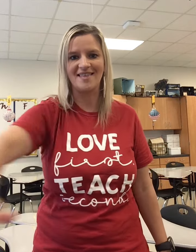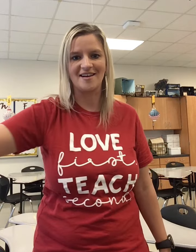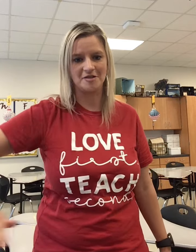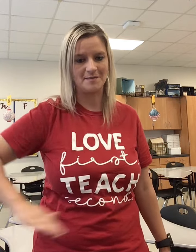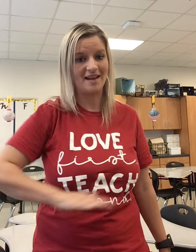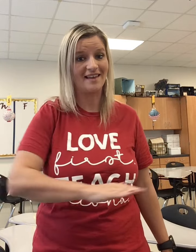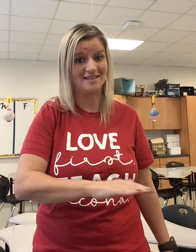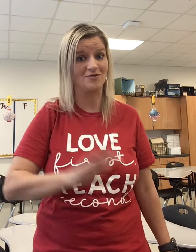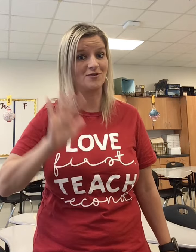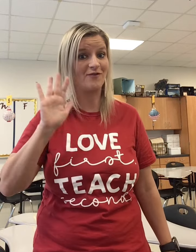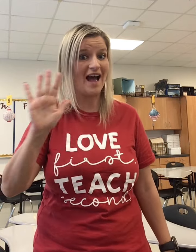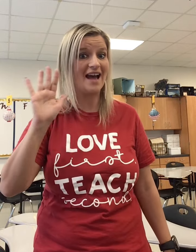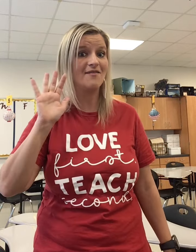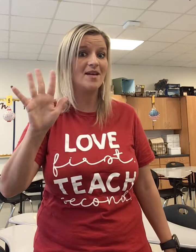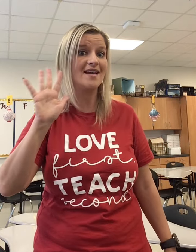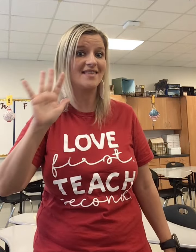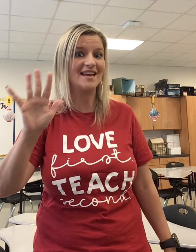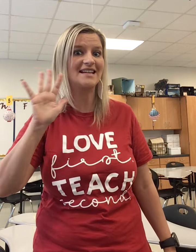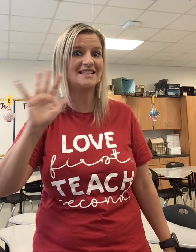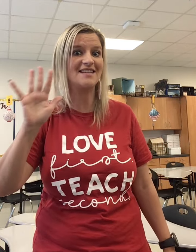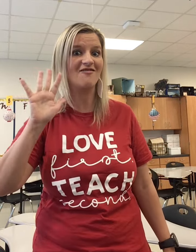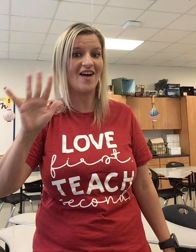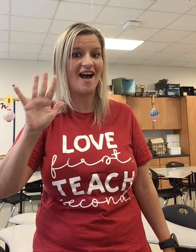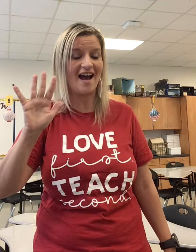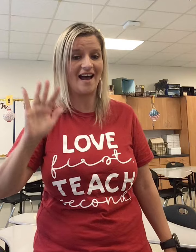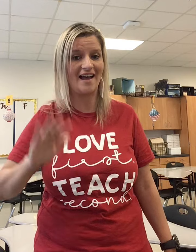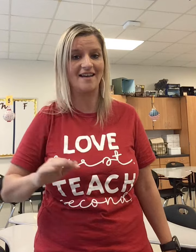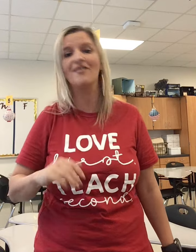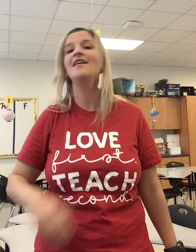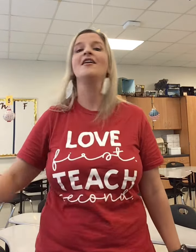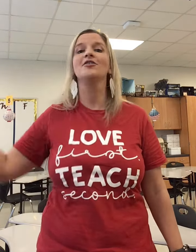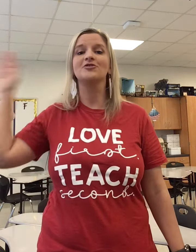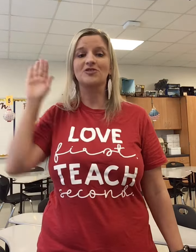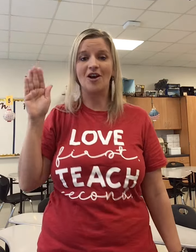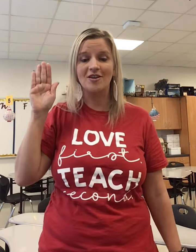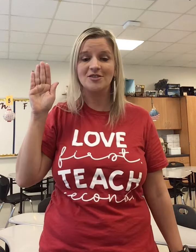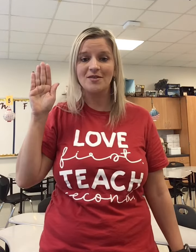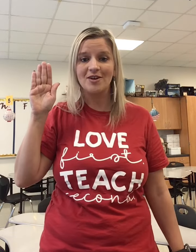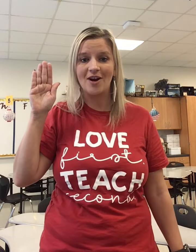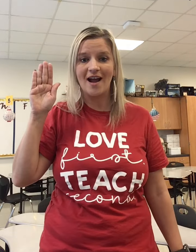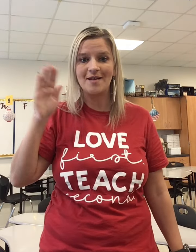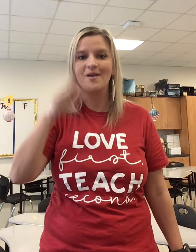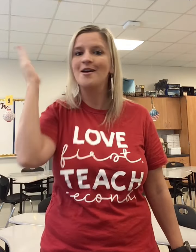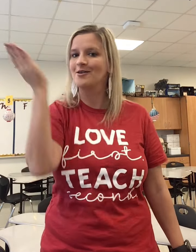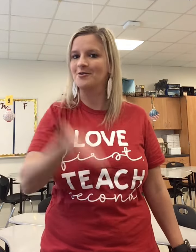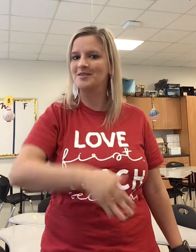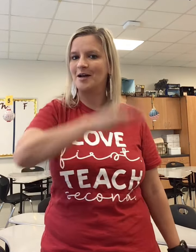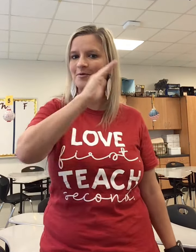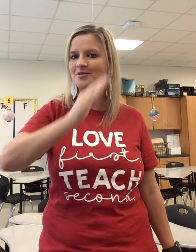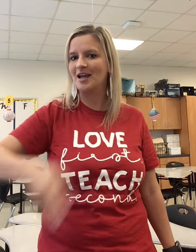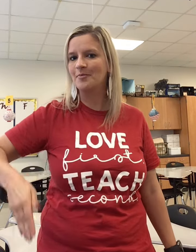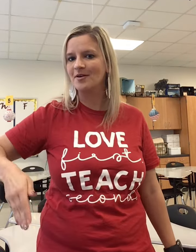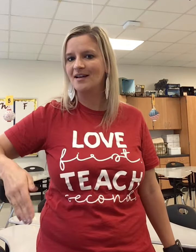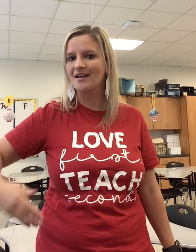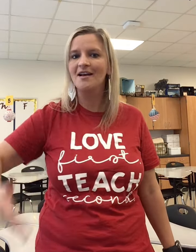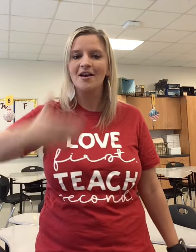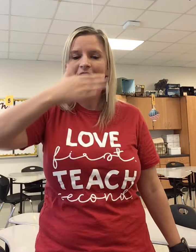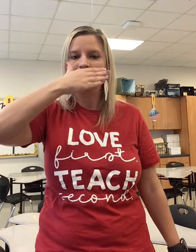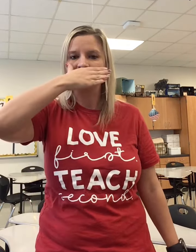There's my land. So there's five big things in 5. Charged with a crime, no double jeopardy, no